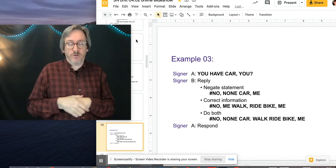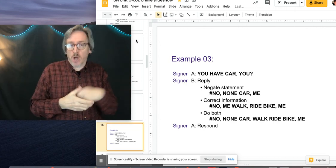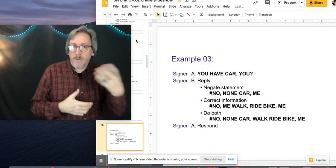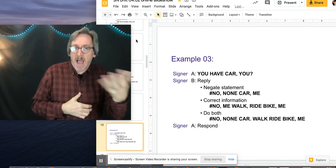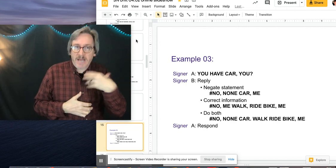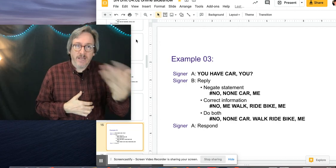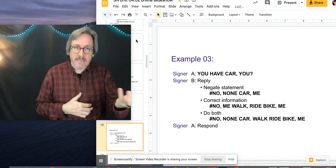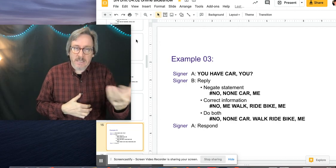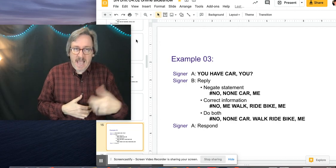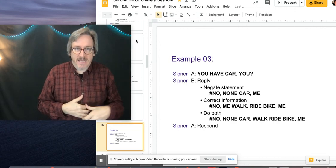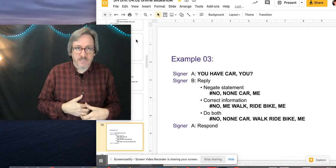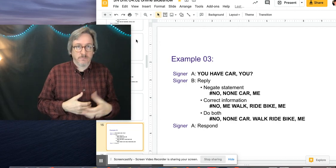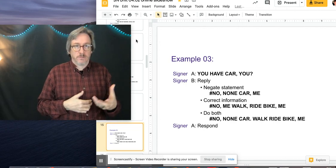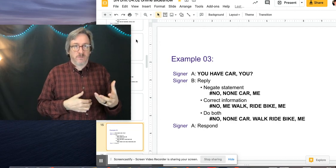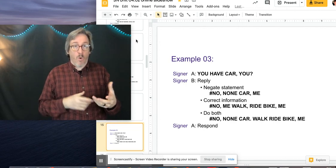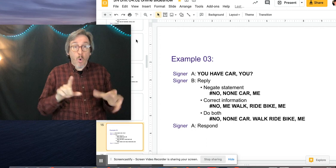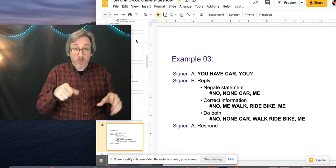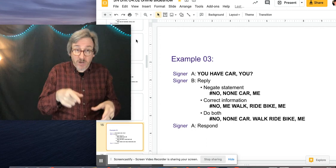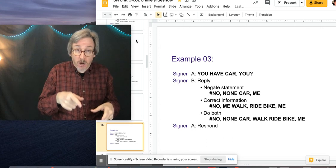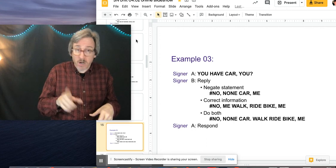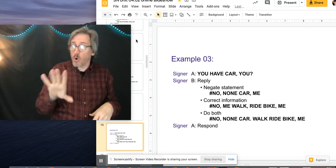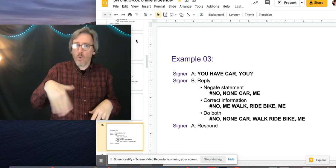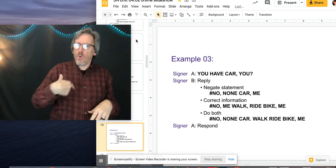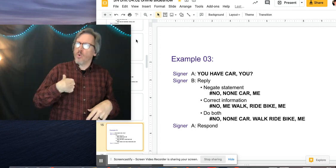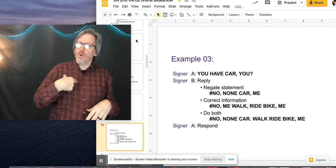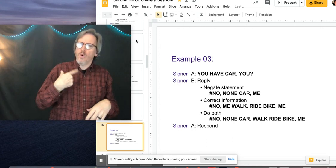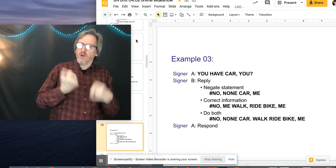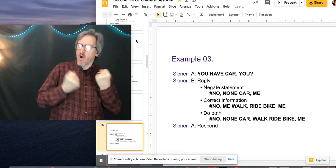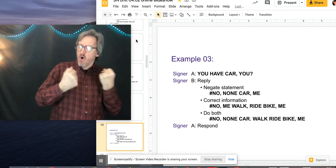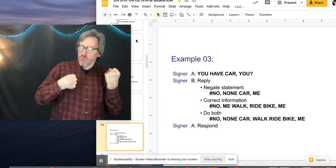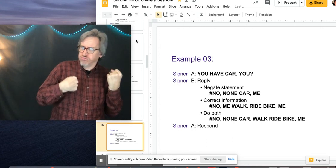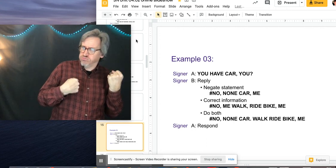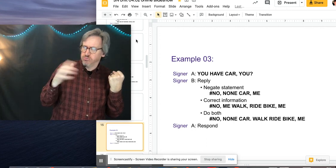So if you're talking about how do you get to class. Do have a car? Ooh.